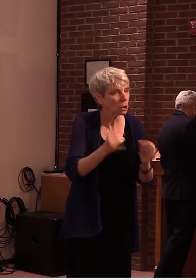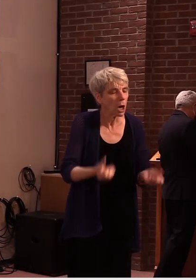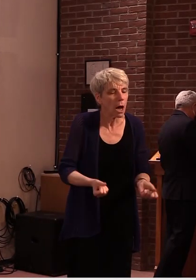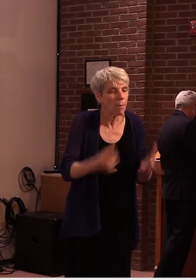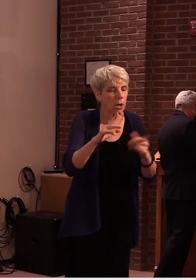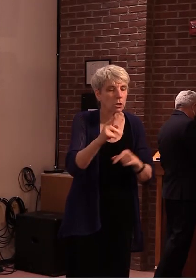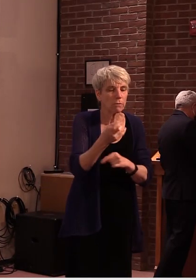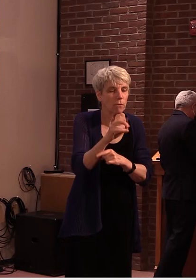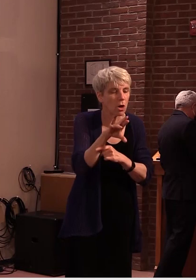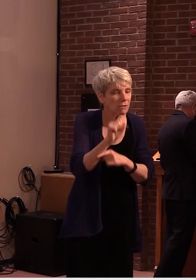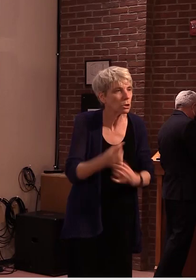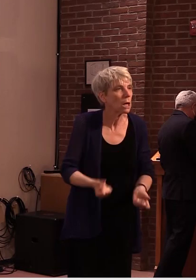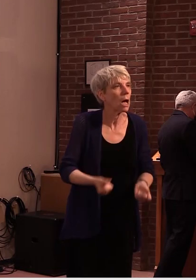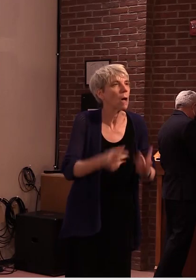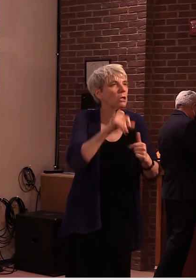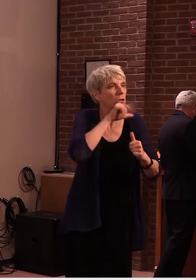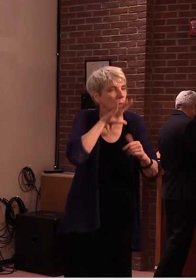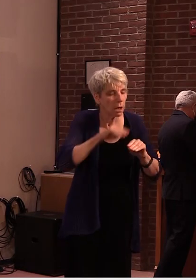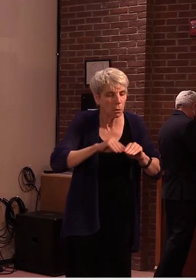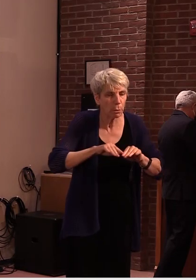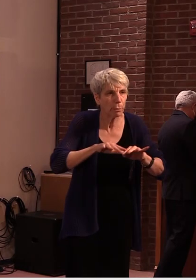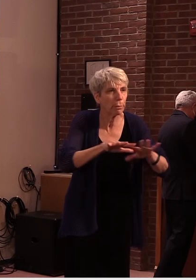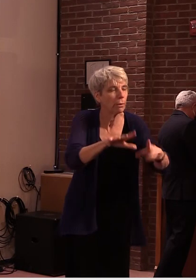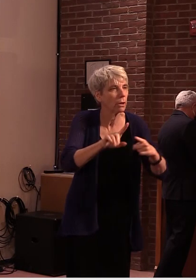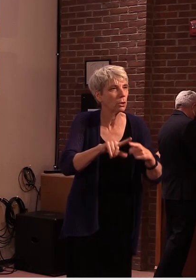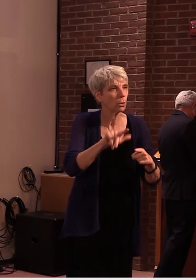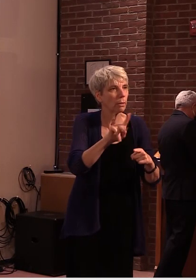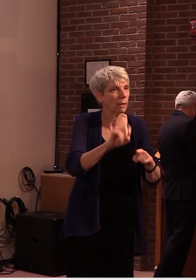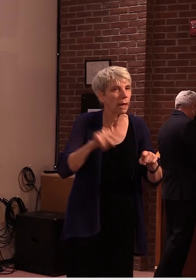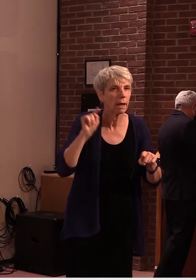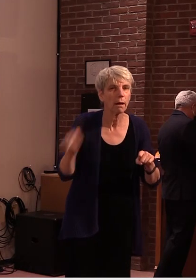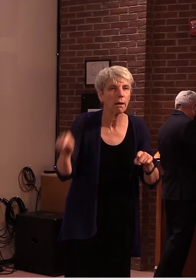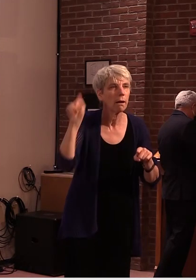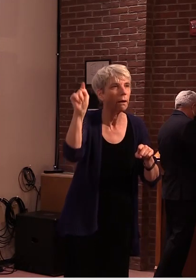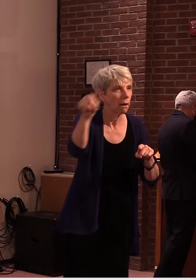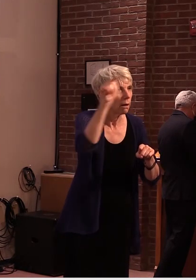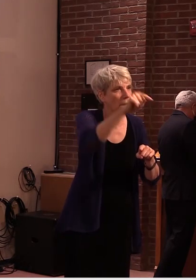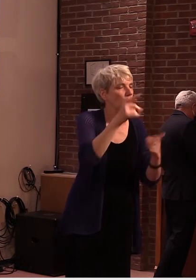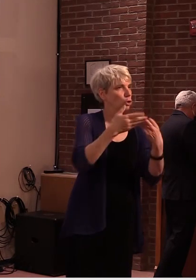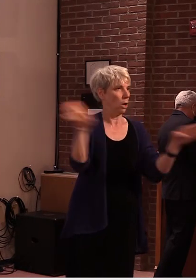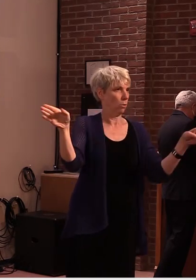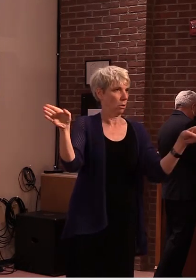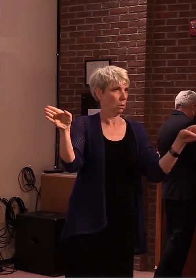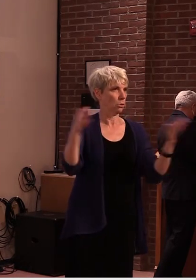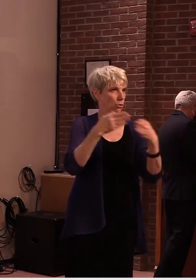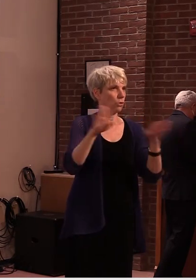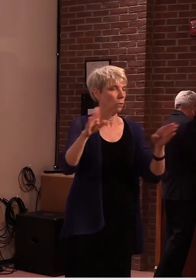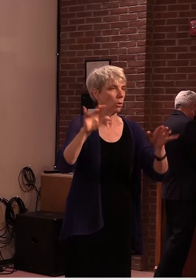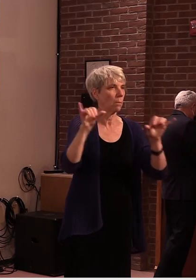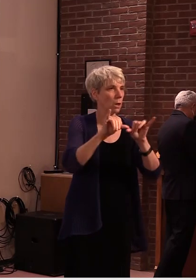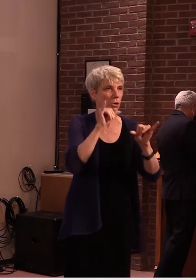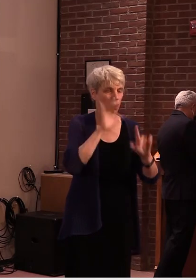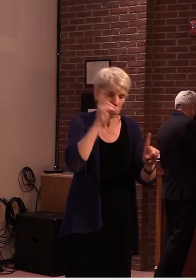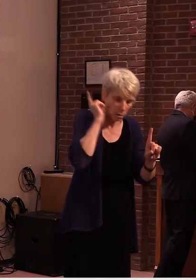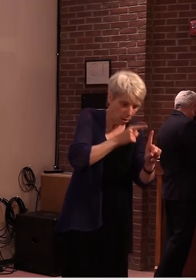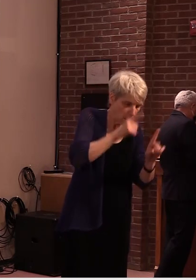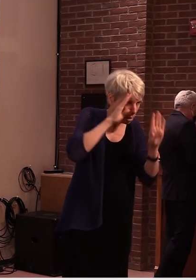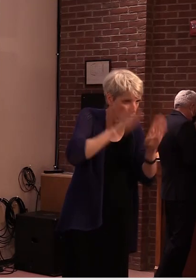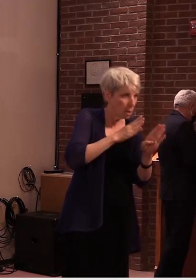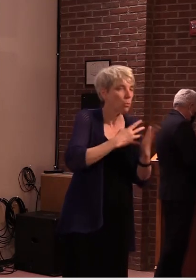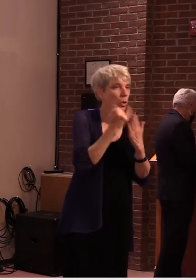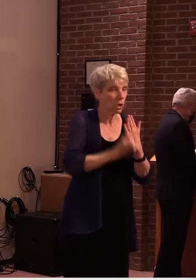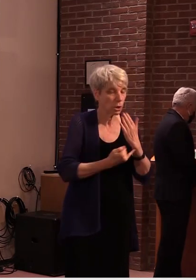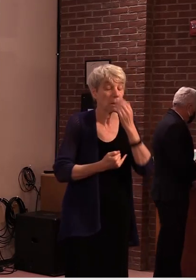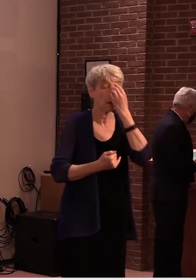um in the aggregate obviously that's not not project specific um we are also always um in